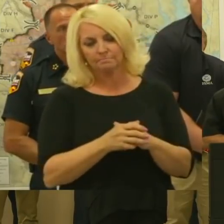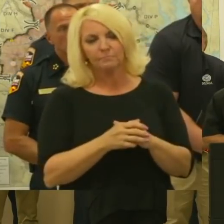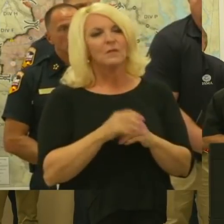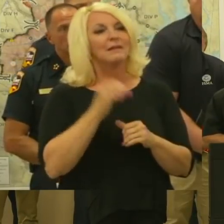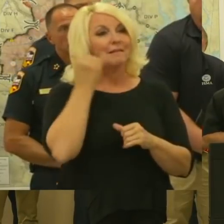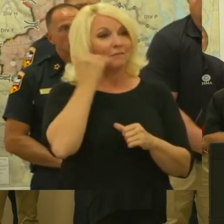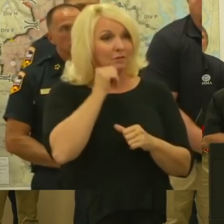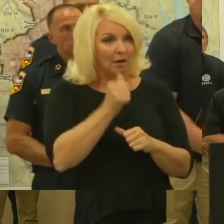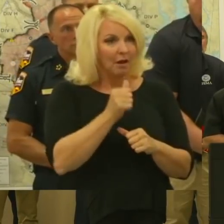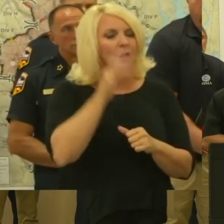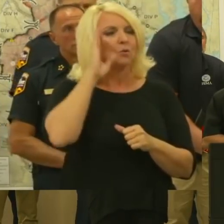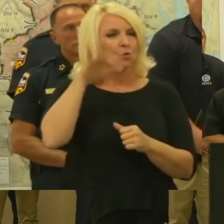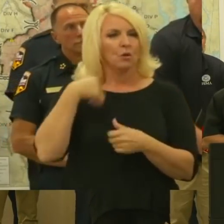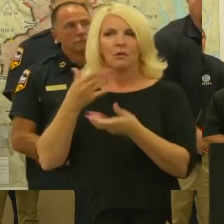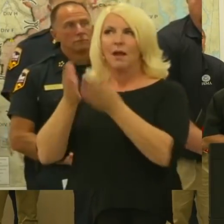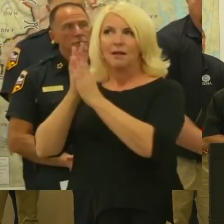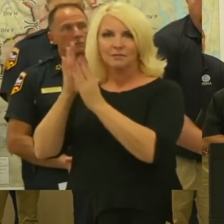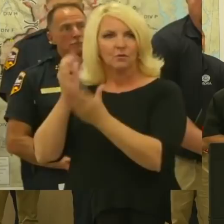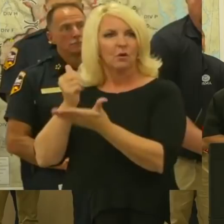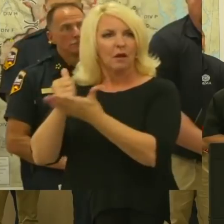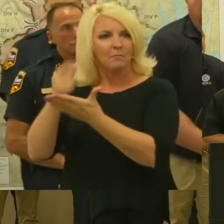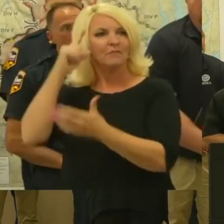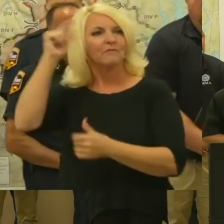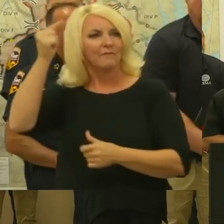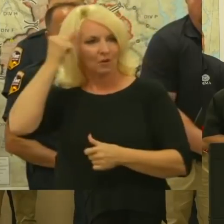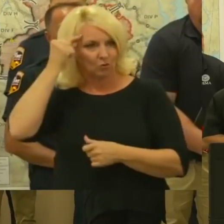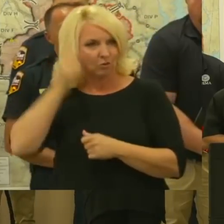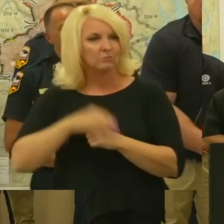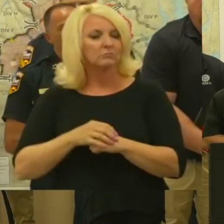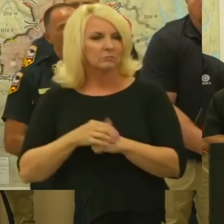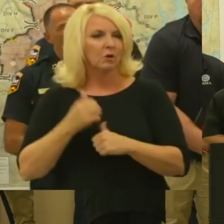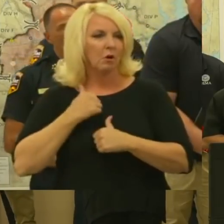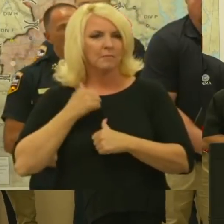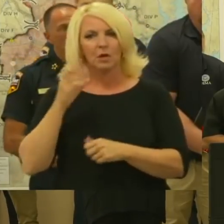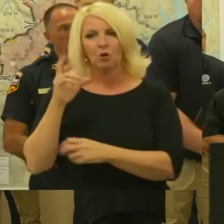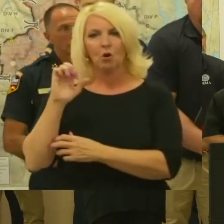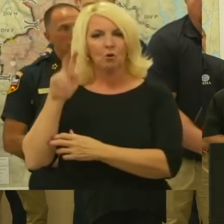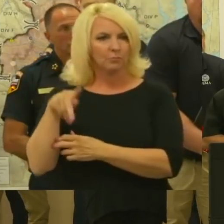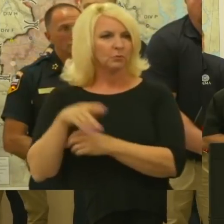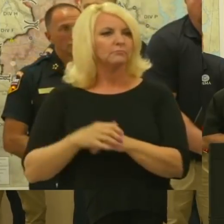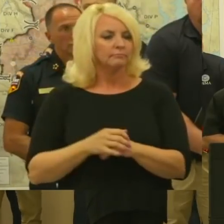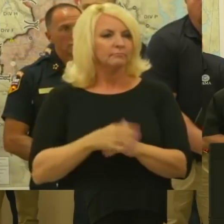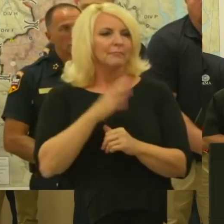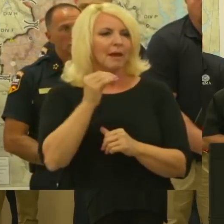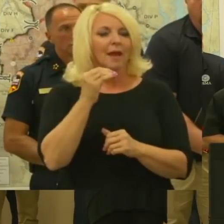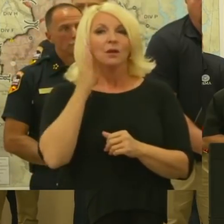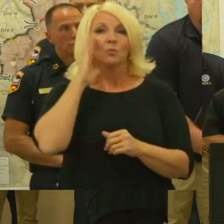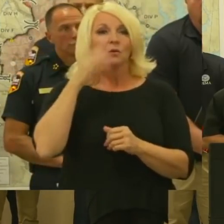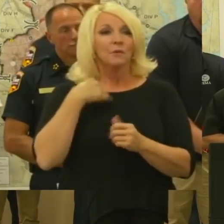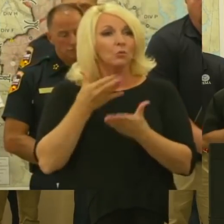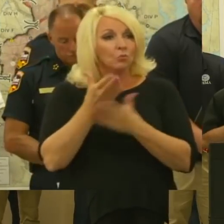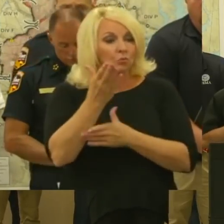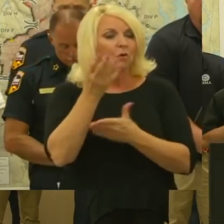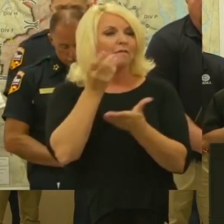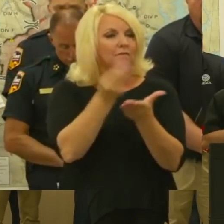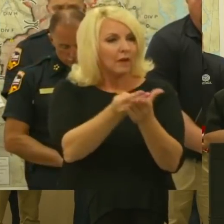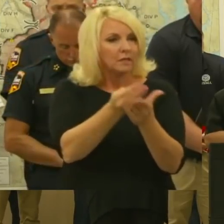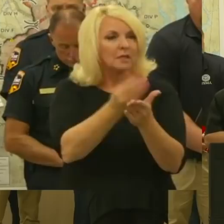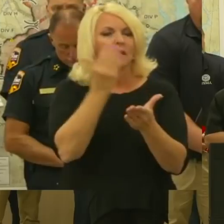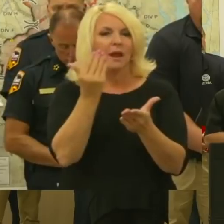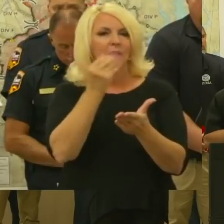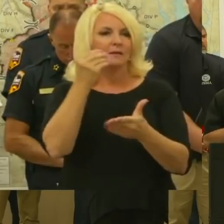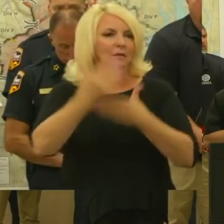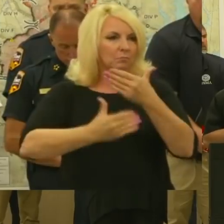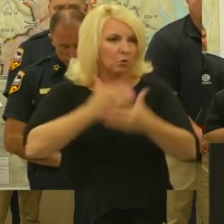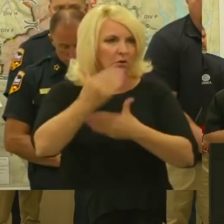partners. They are supporting us with funding and other technical assistance as necessary through the process. And I also may want to